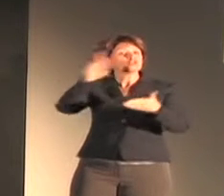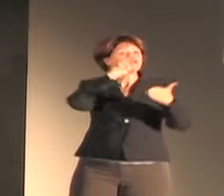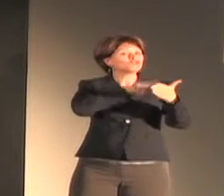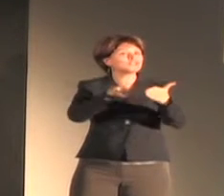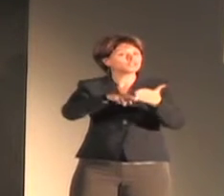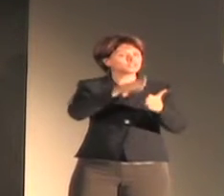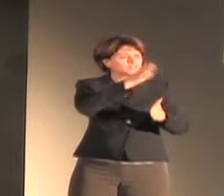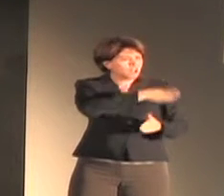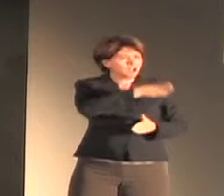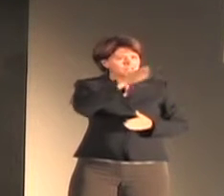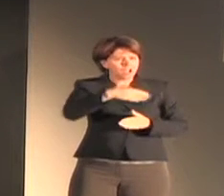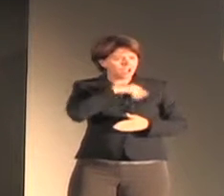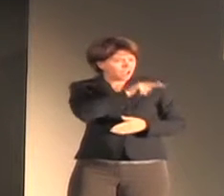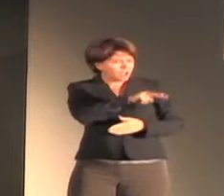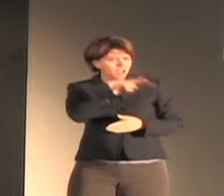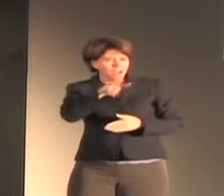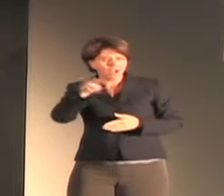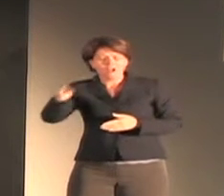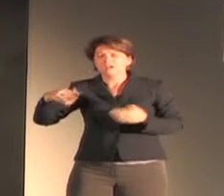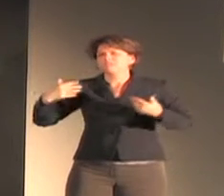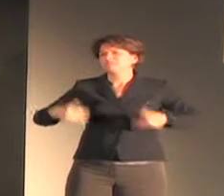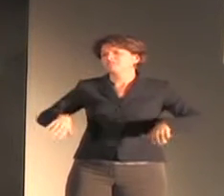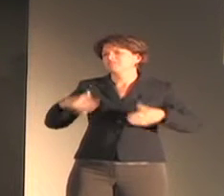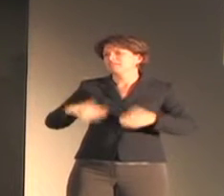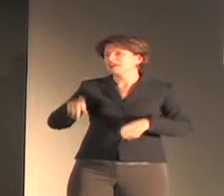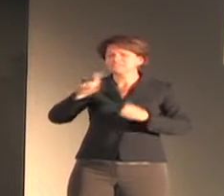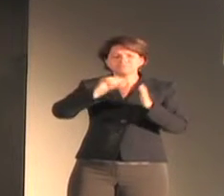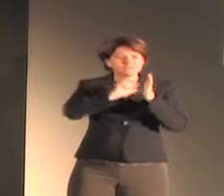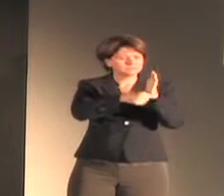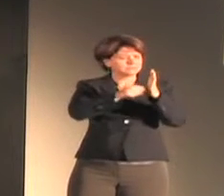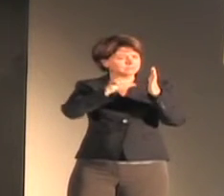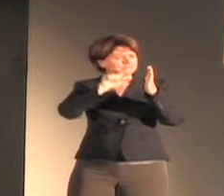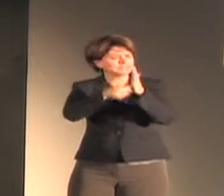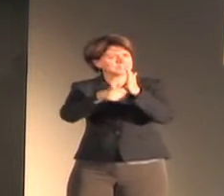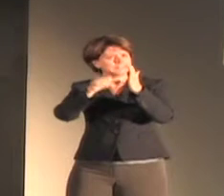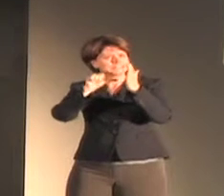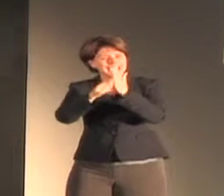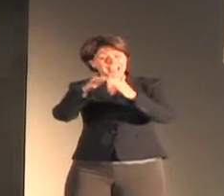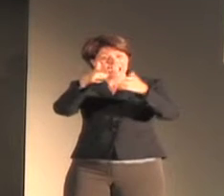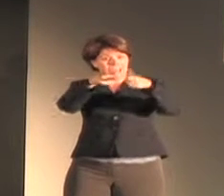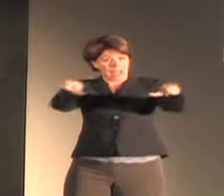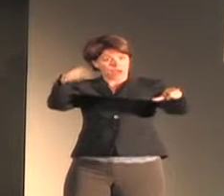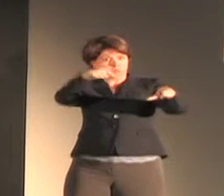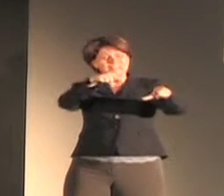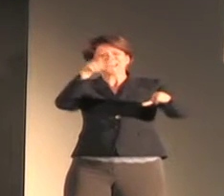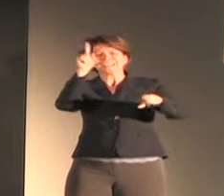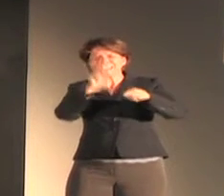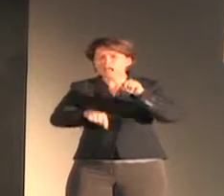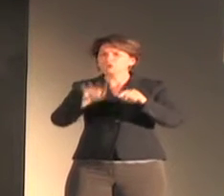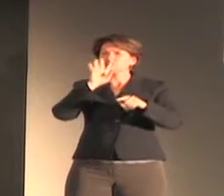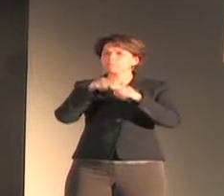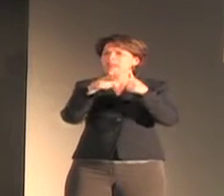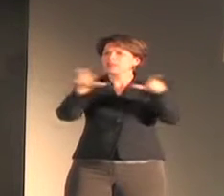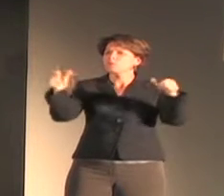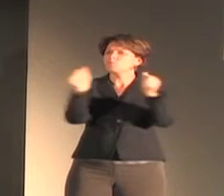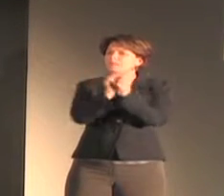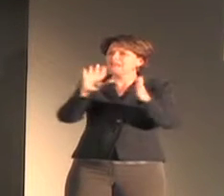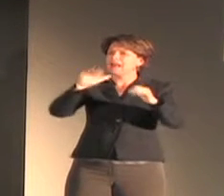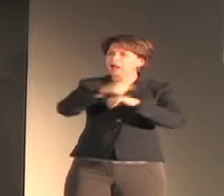again and again by the emphasis she places on languages in use, whether analyzing the natural iconicity